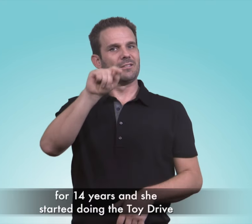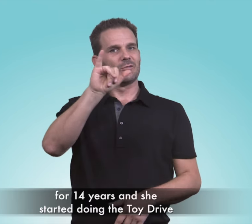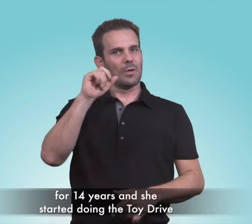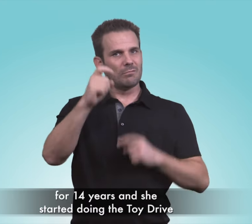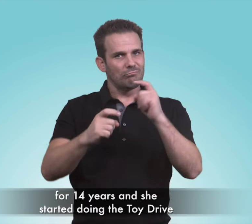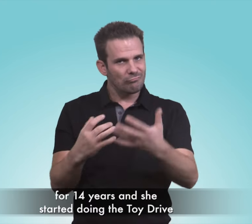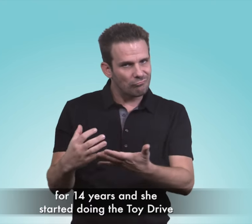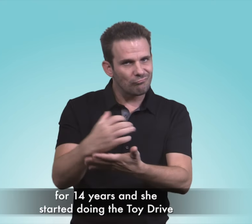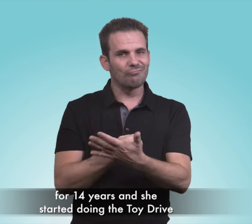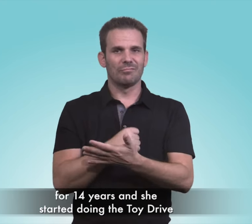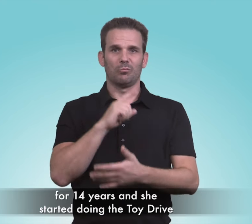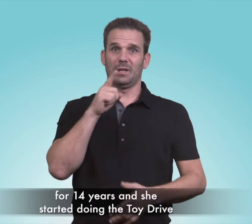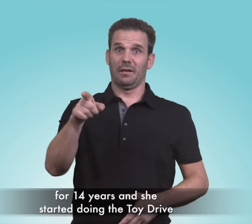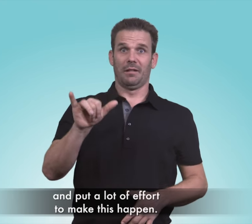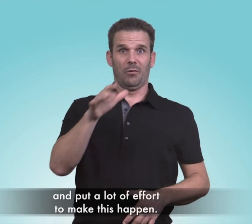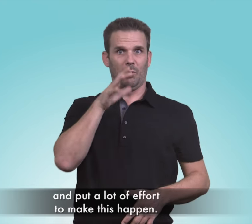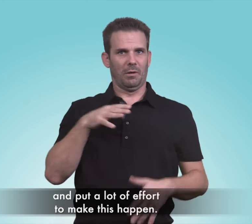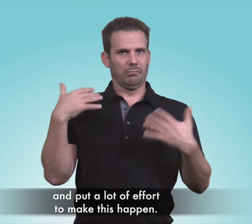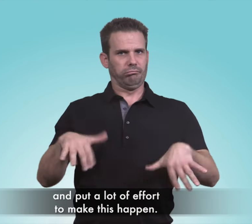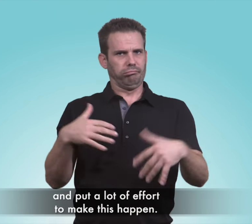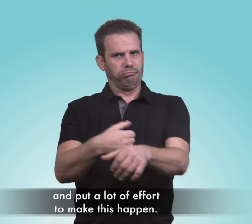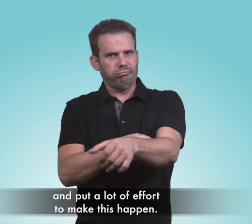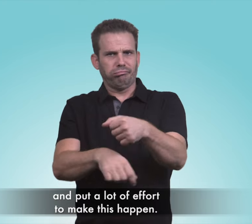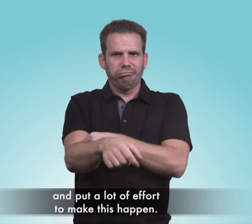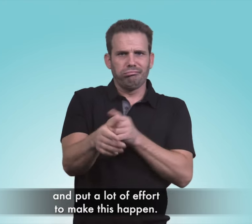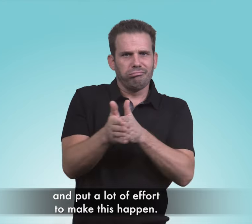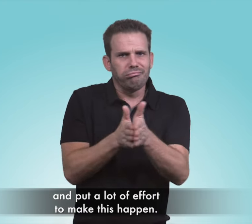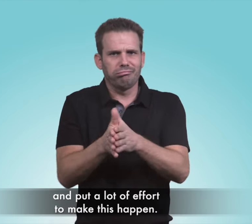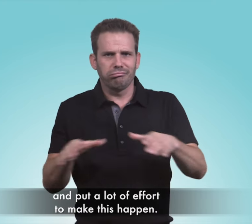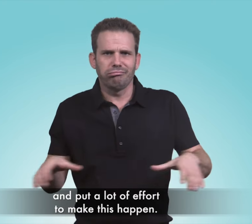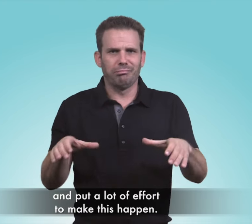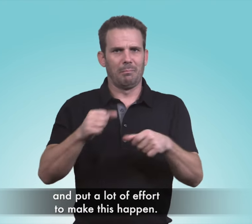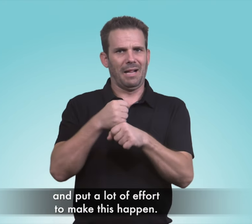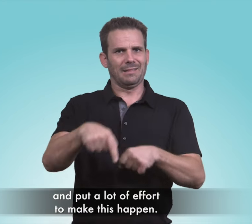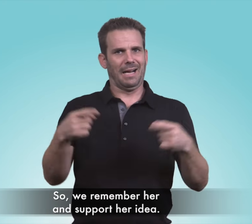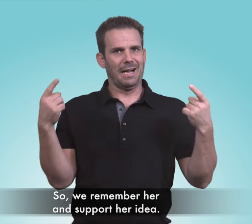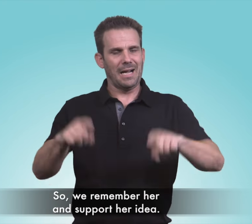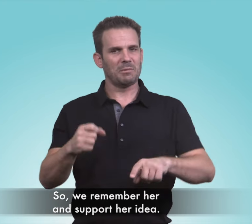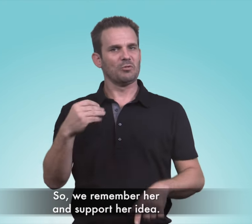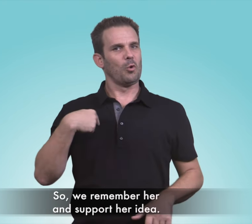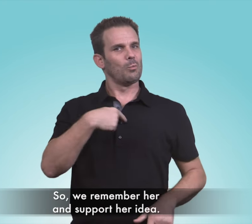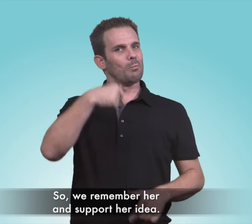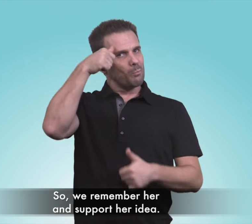years and she is the one who started the Toy Drive and she put so much effort into making it happen.